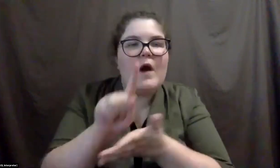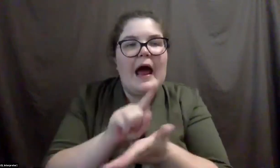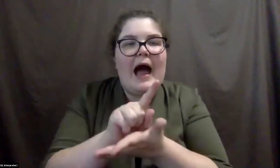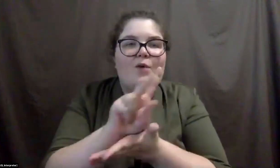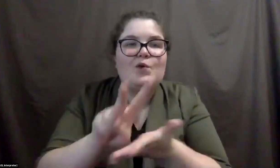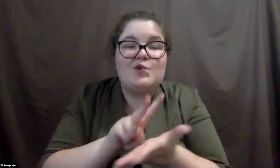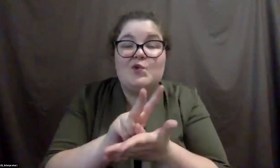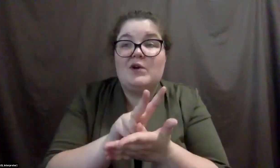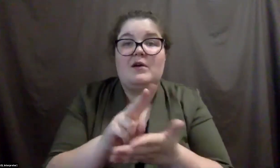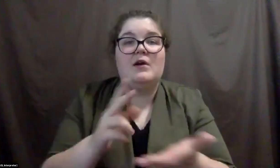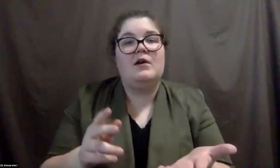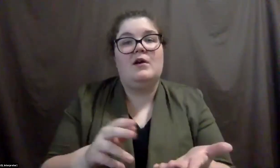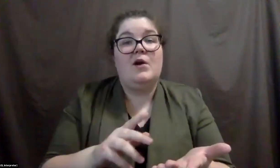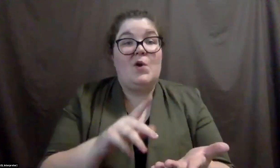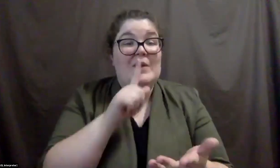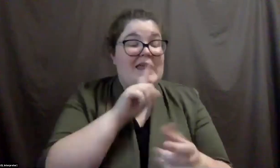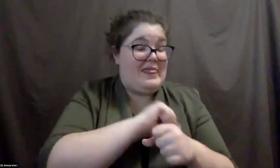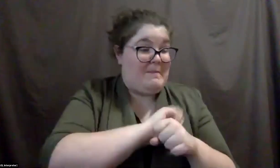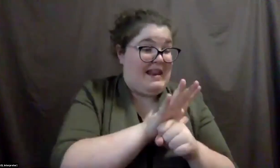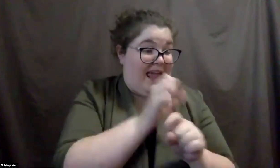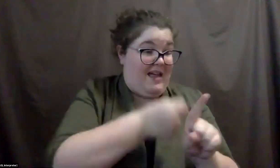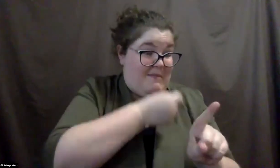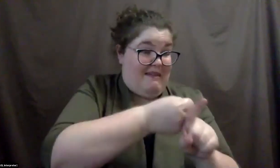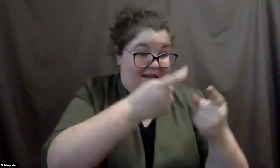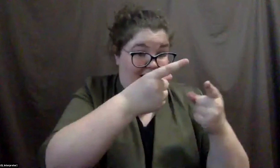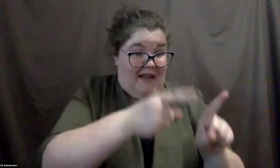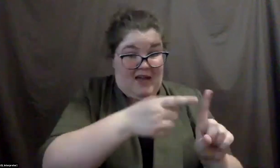since the pandemic has begun. Um,